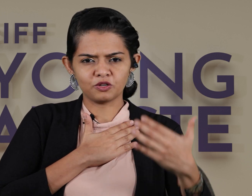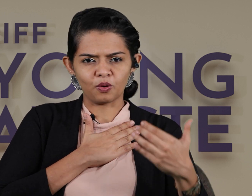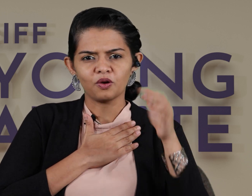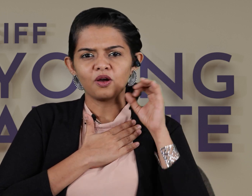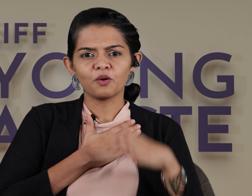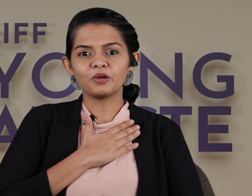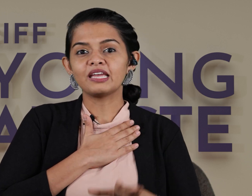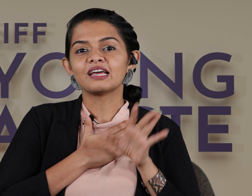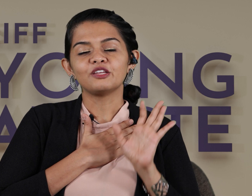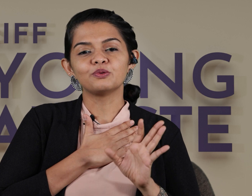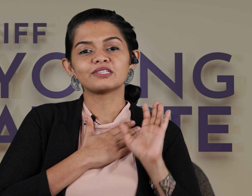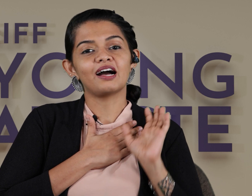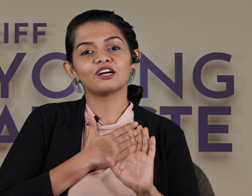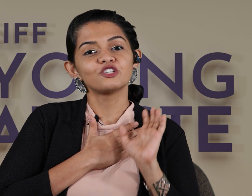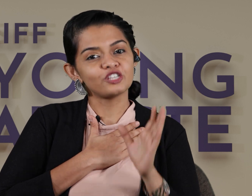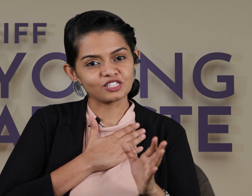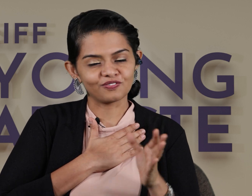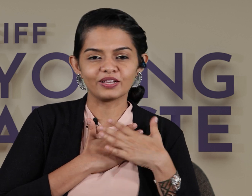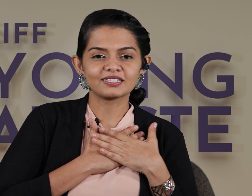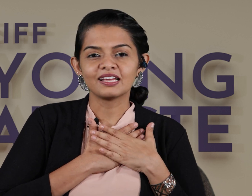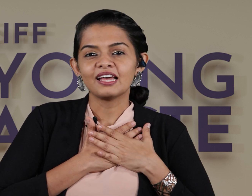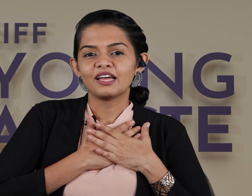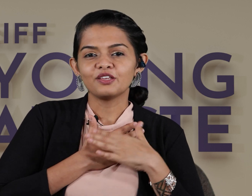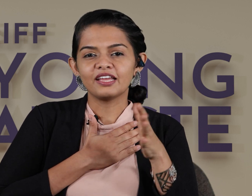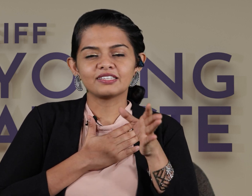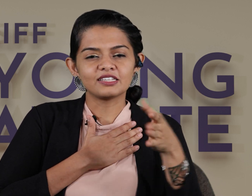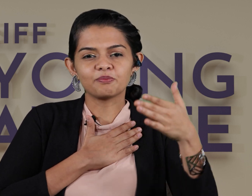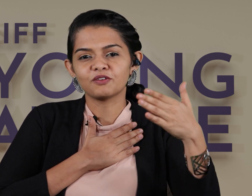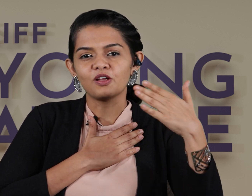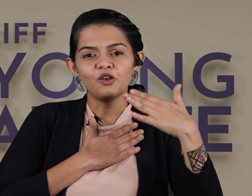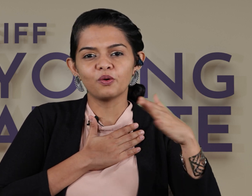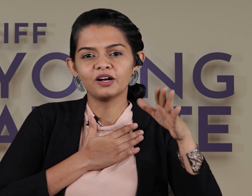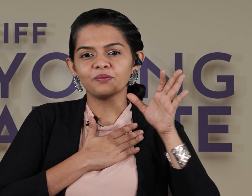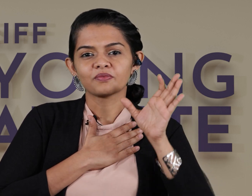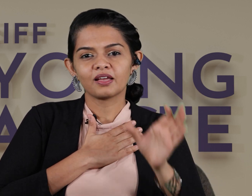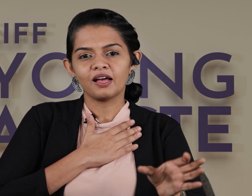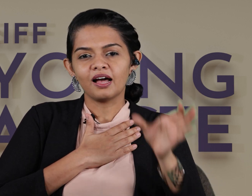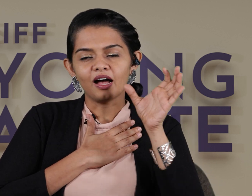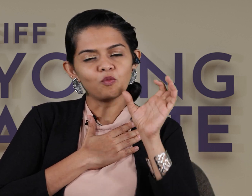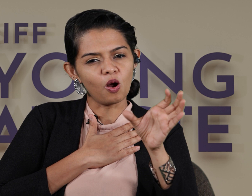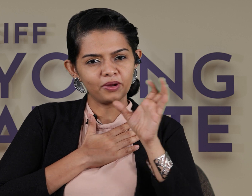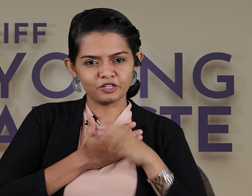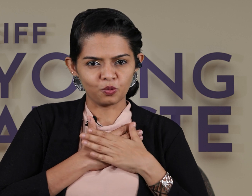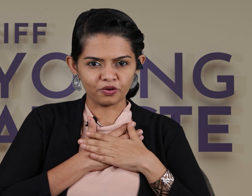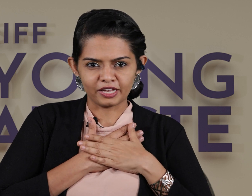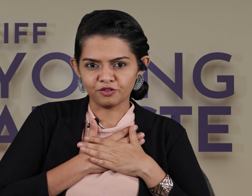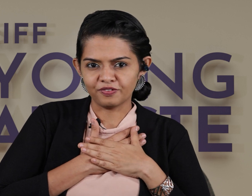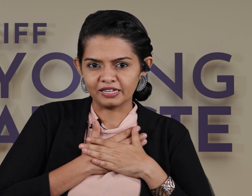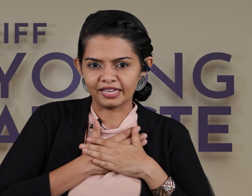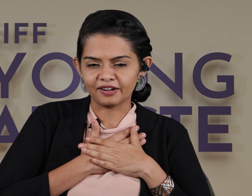talk we use our chest voice it's it's a bit of a lower a warmer tone that you feel there